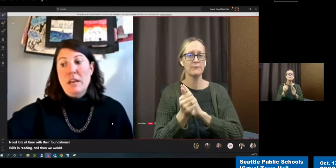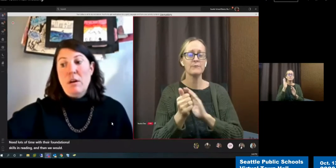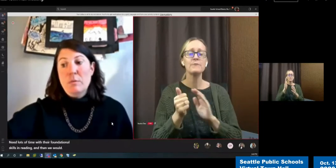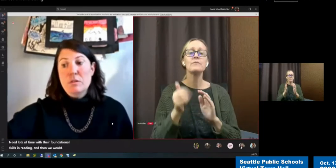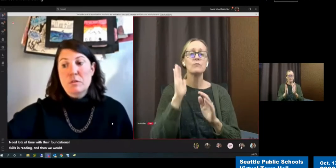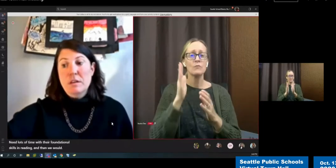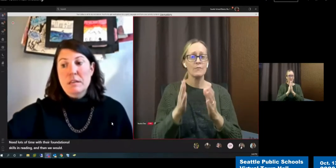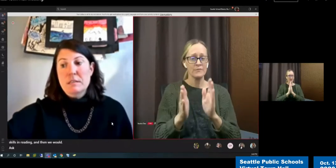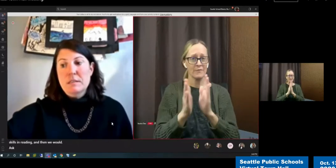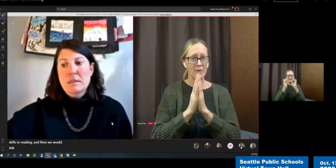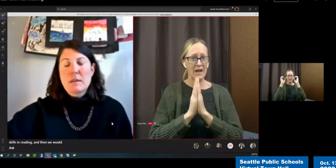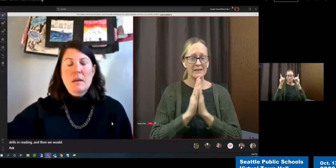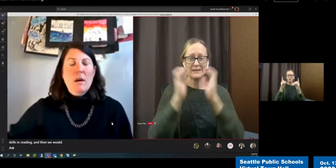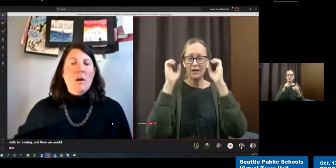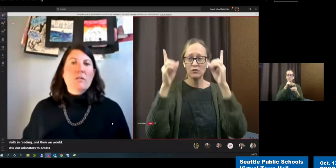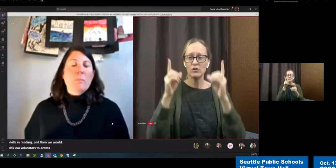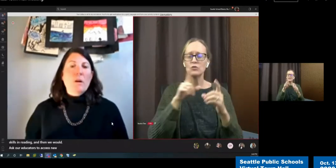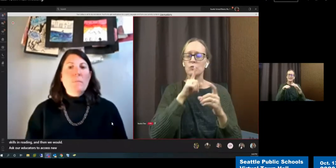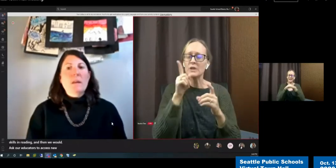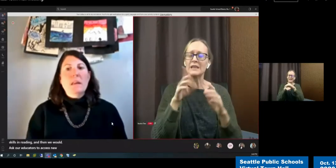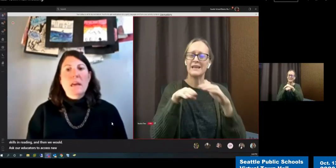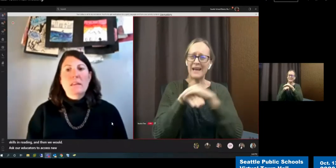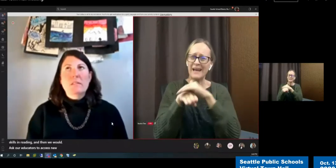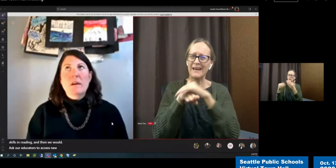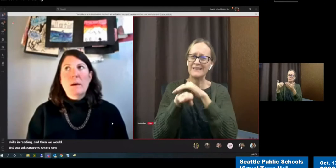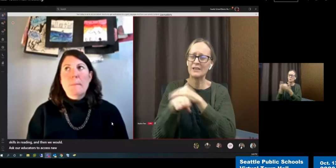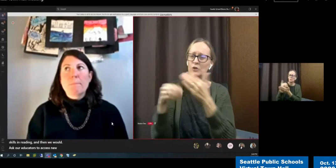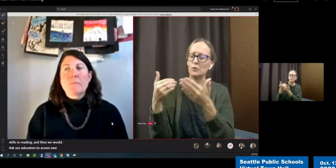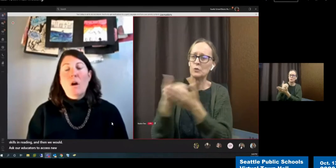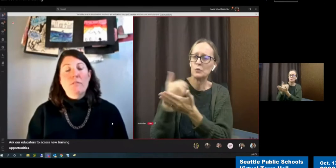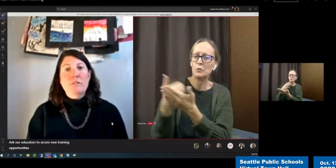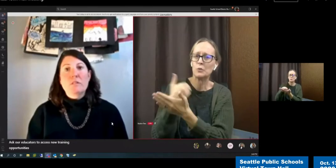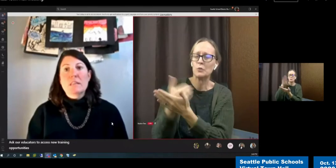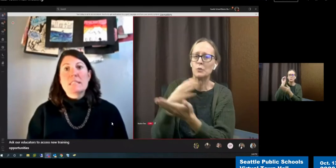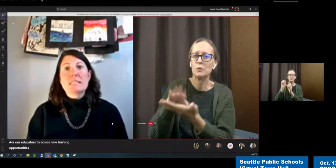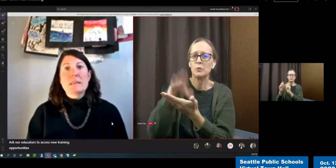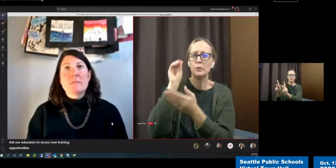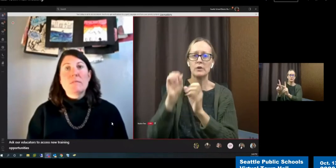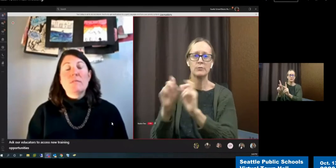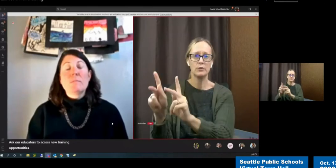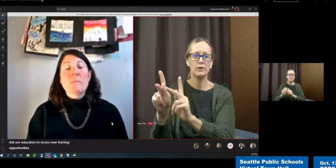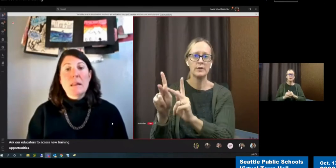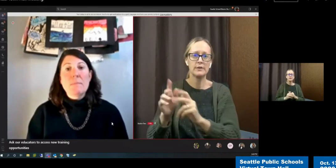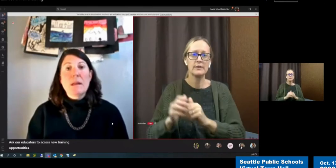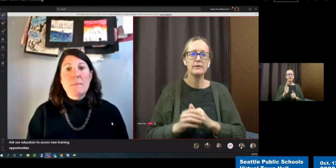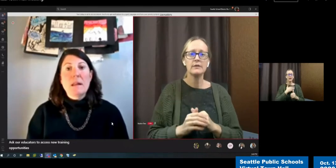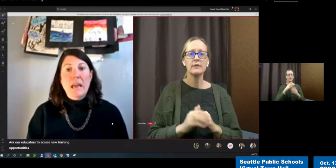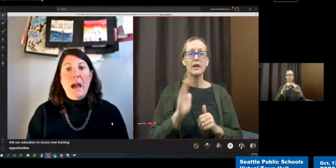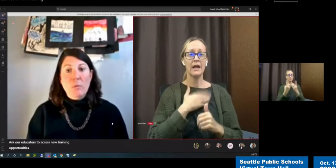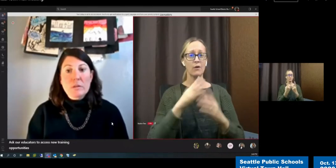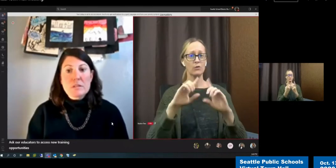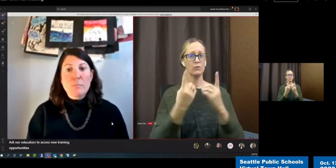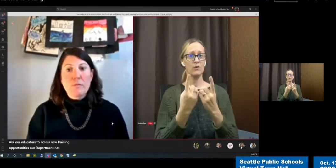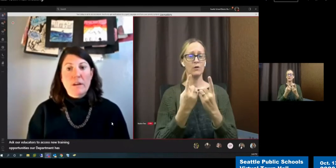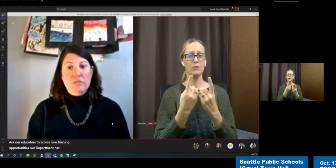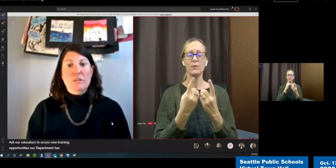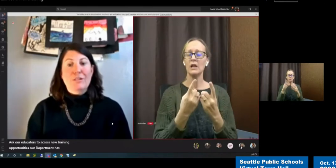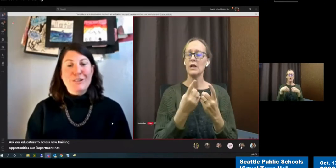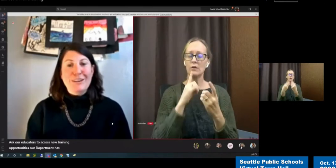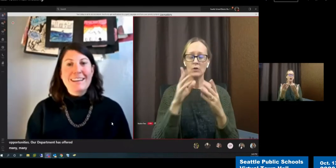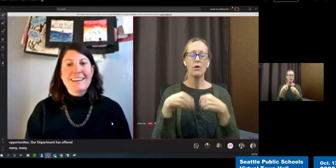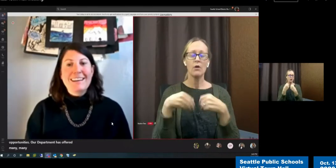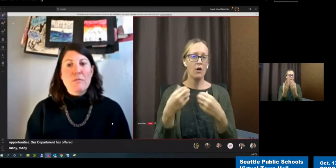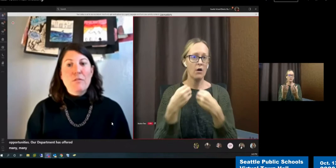training opportunities. Our department has offered many, many, many hours of professional